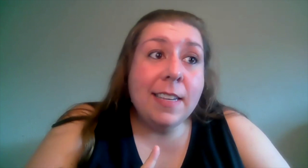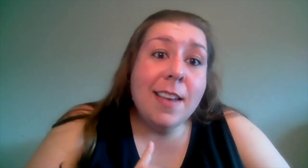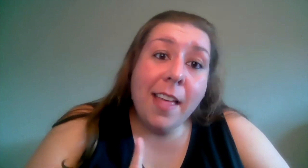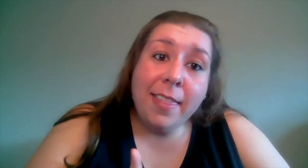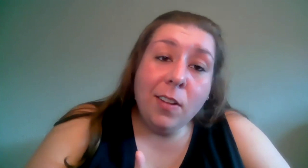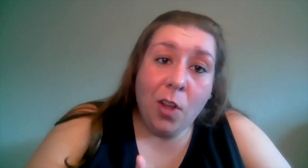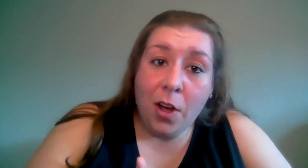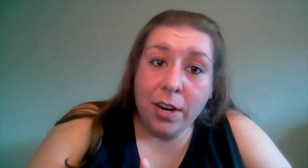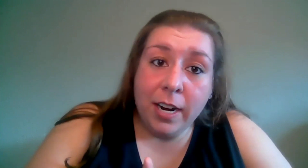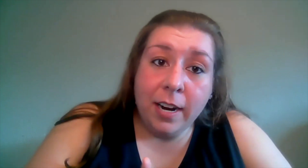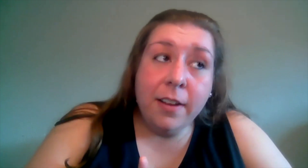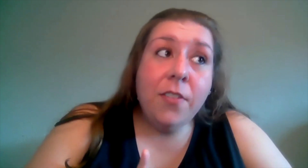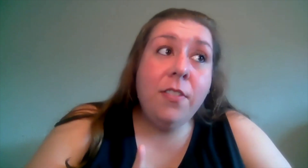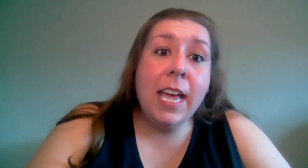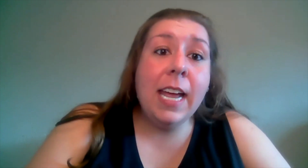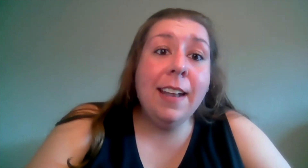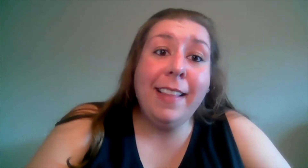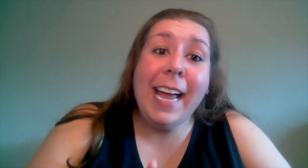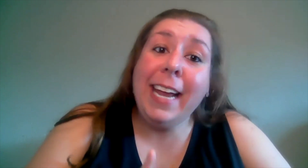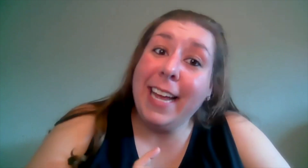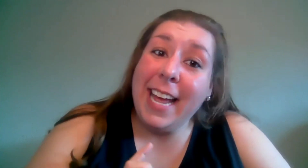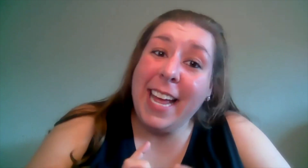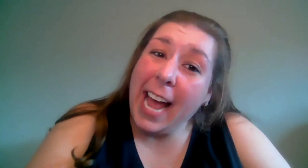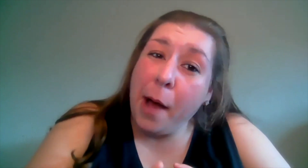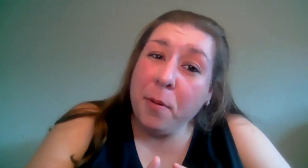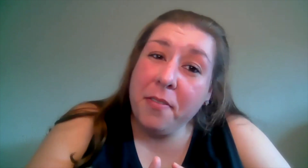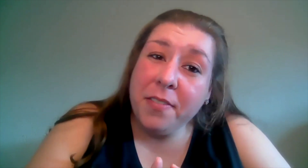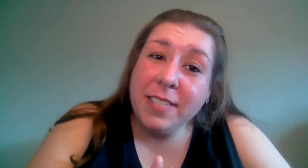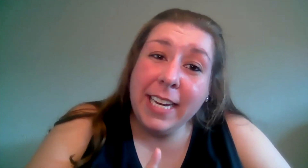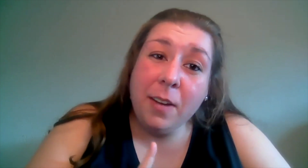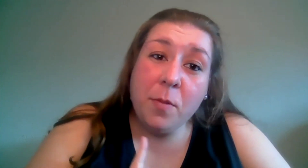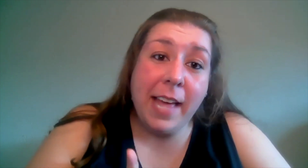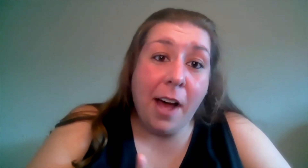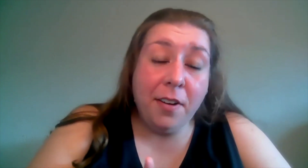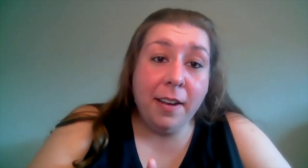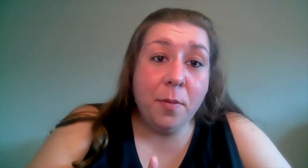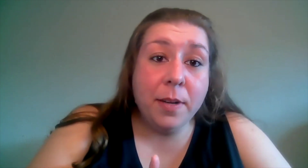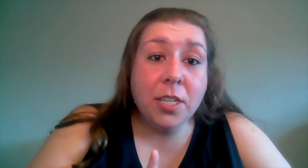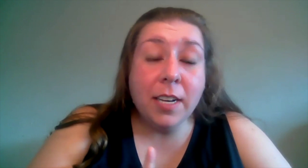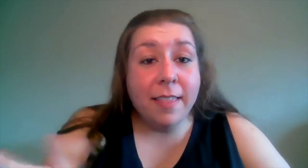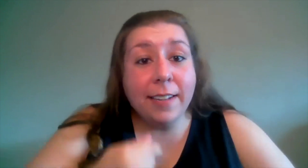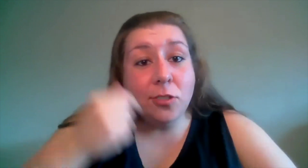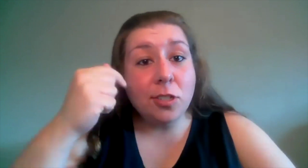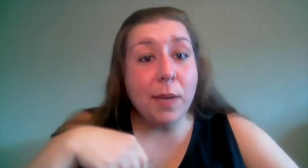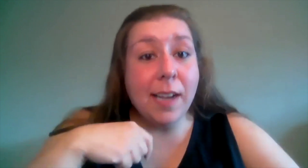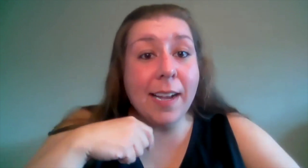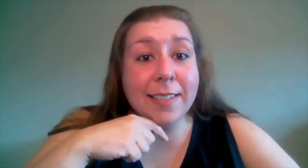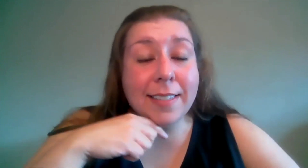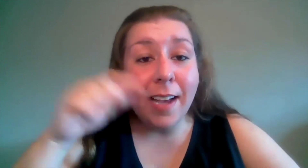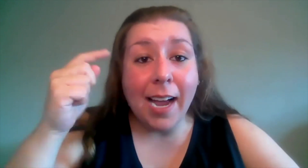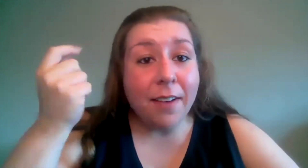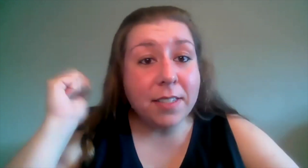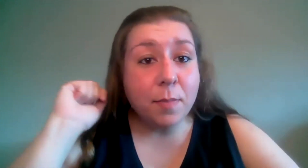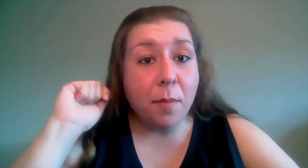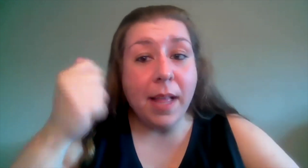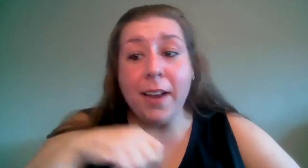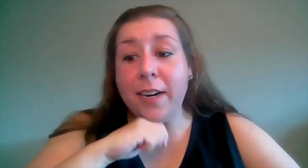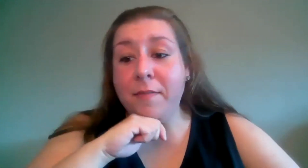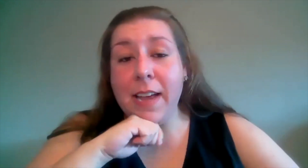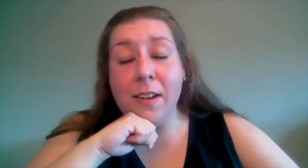nothing longer than like an hour 15 without an intermission and that's just because i have a small bladder and